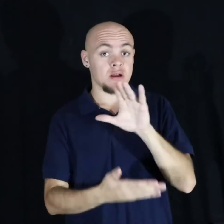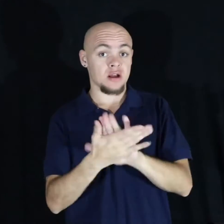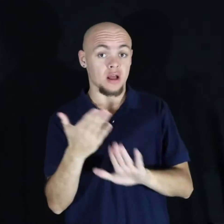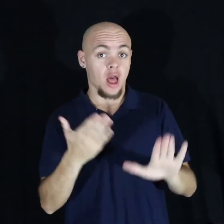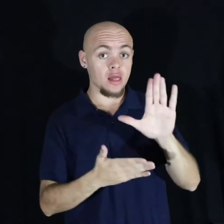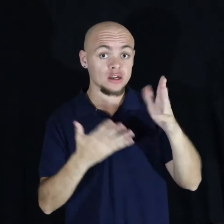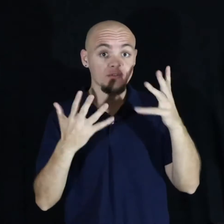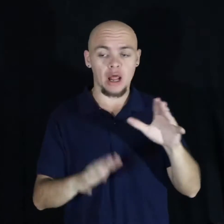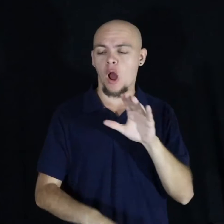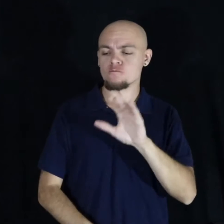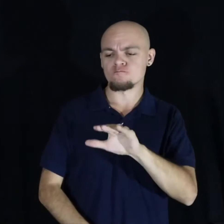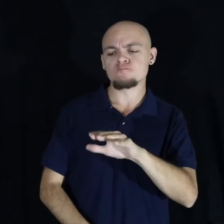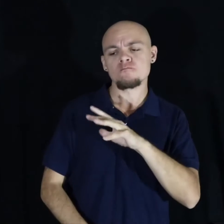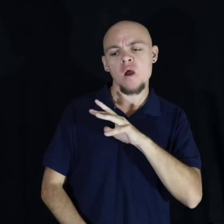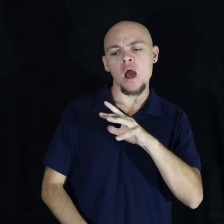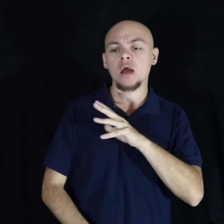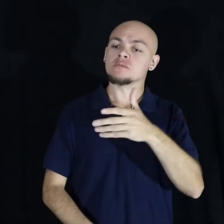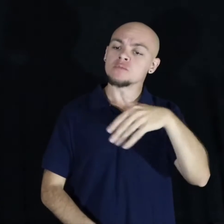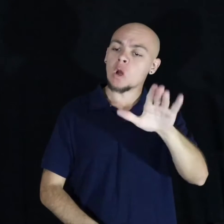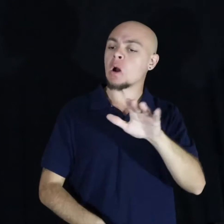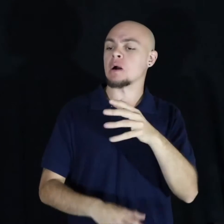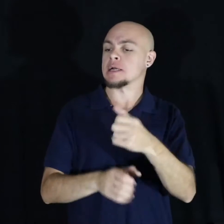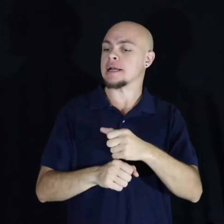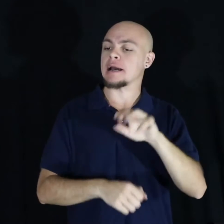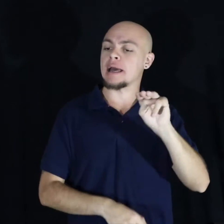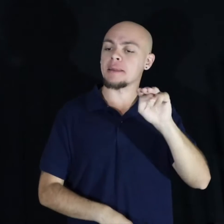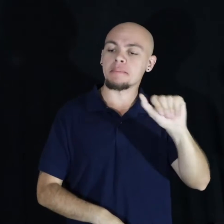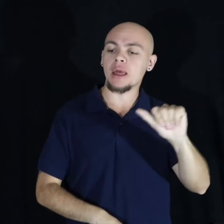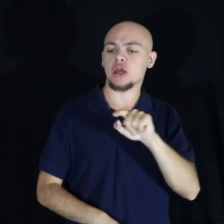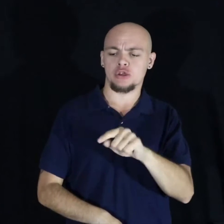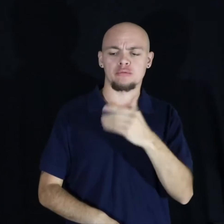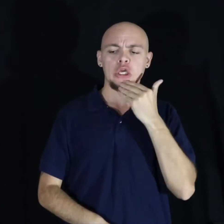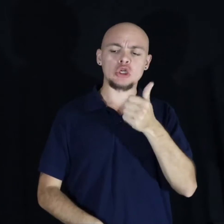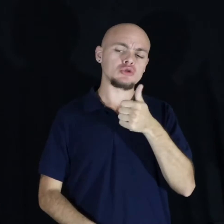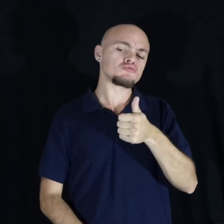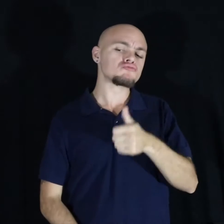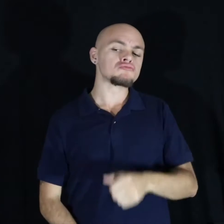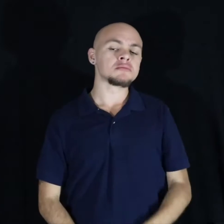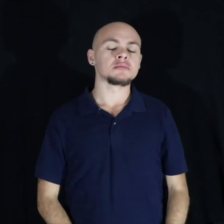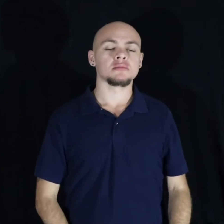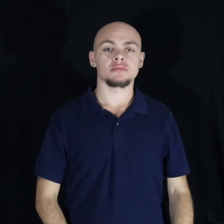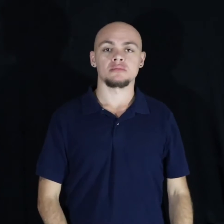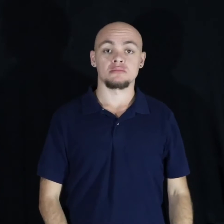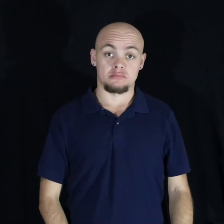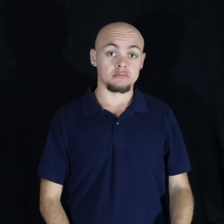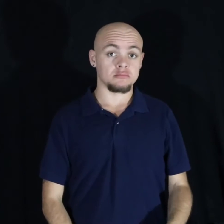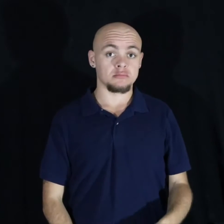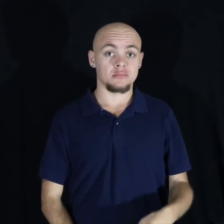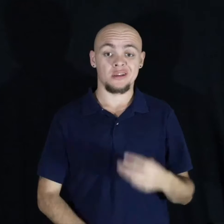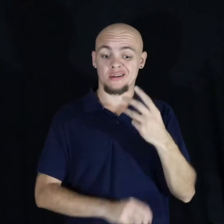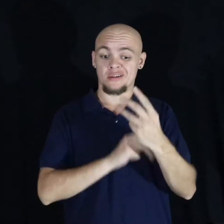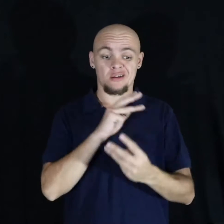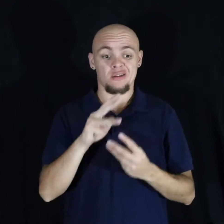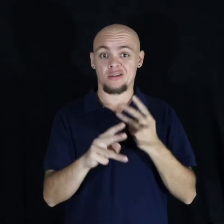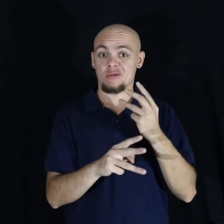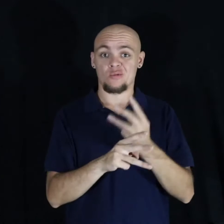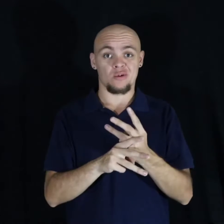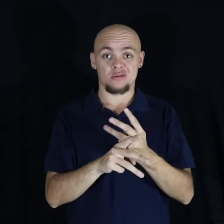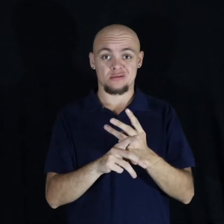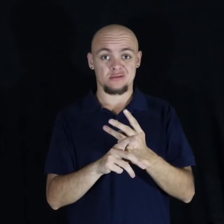Well, now that you finished college, go and get your master's degree. You're going to be good. The world no longer existed